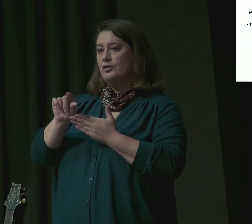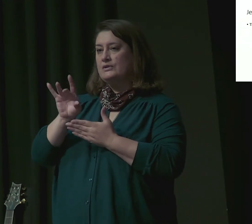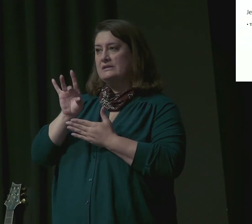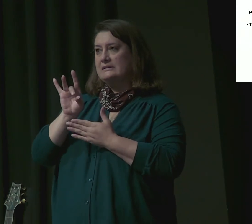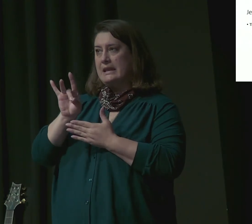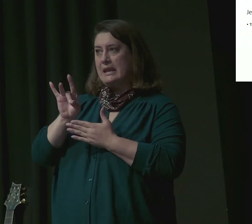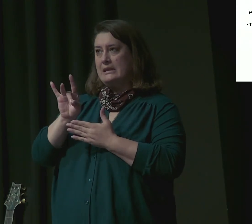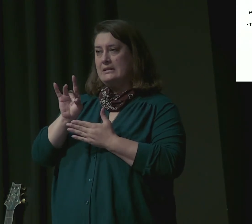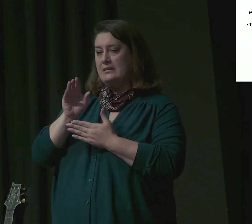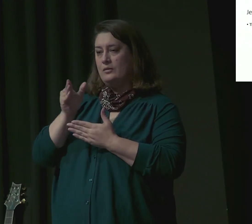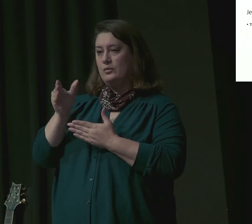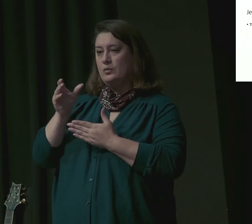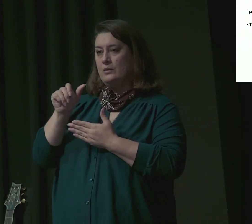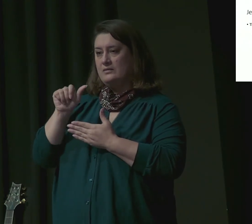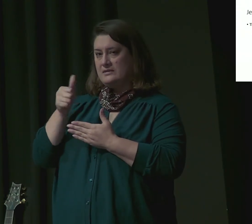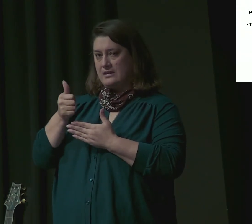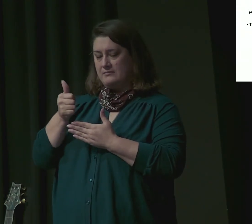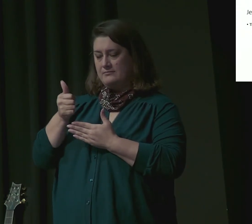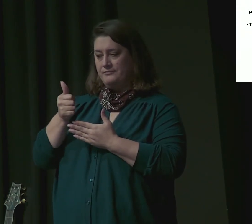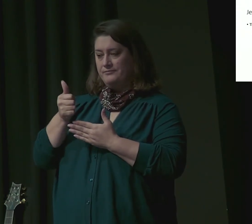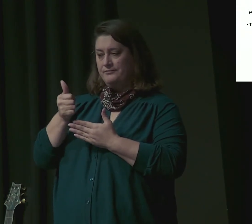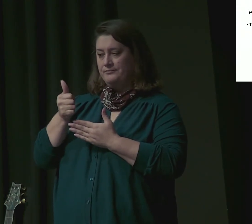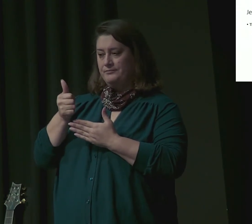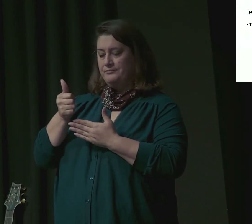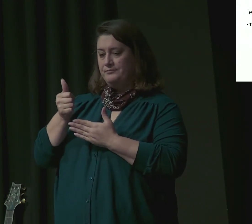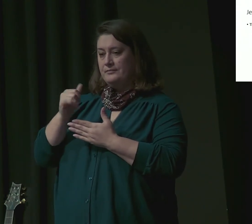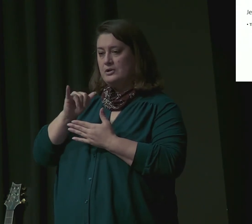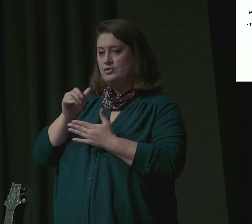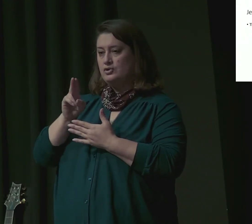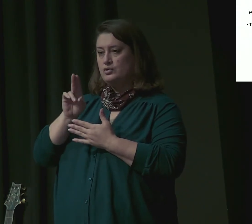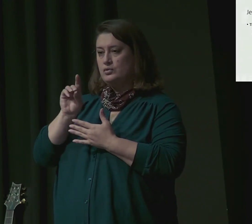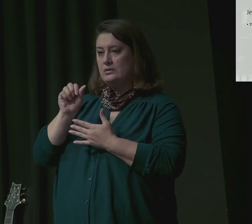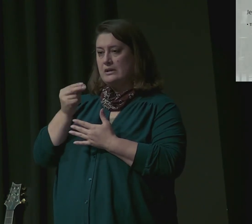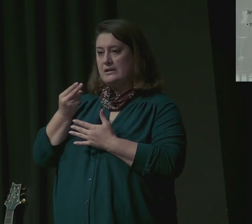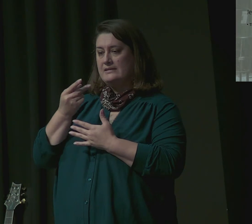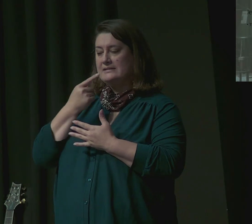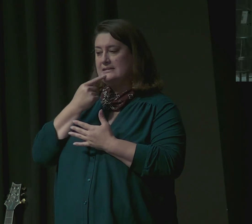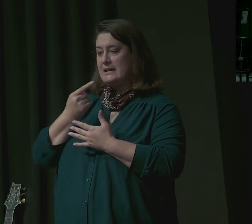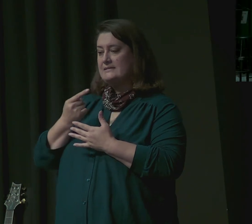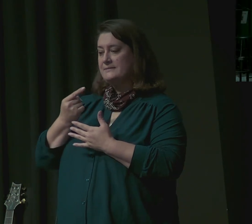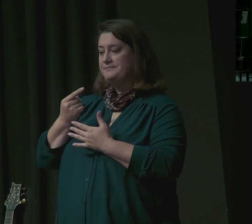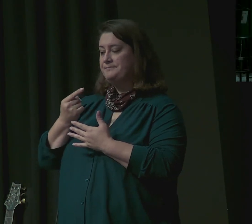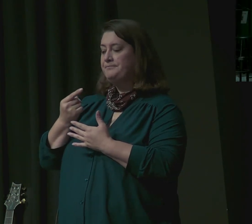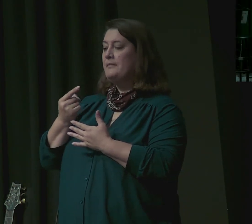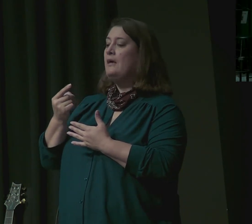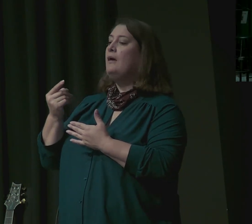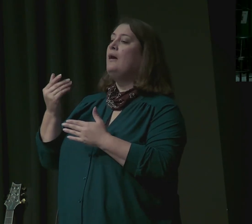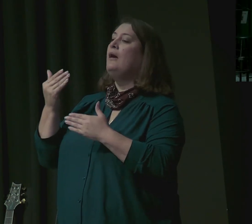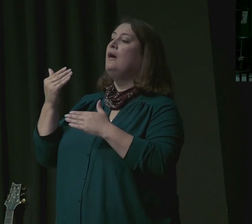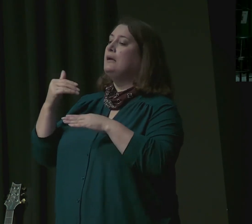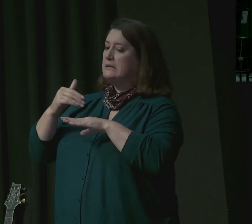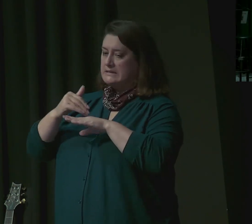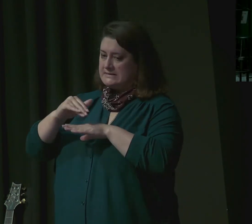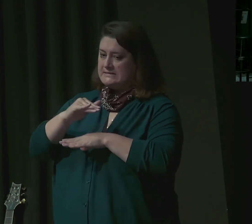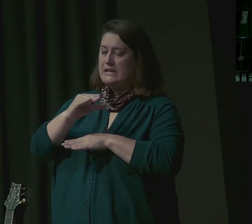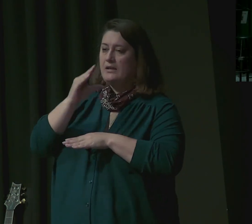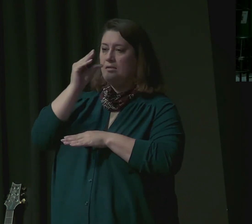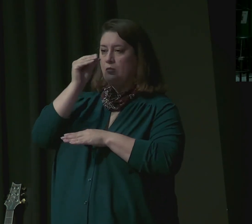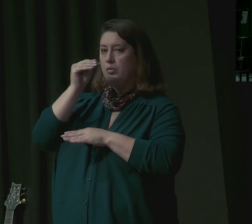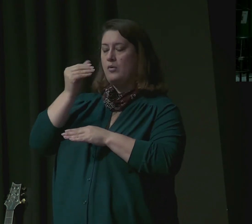Judah said to Israel, his father, Send the boy with me and we will arise and go that we may live and not die, both